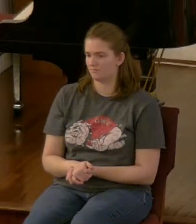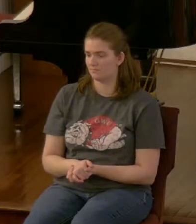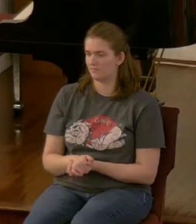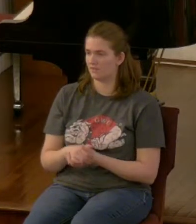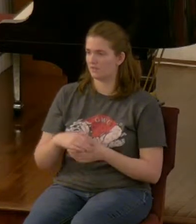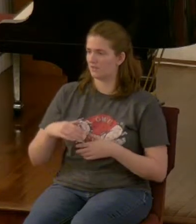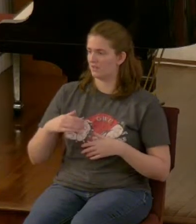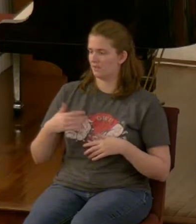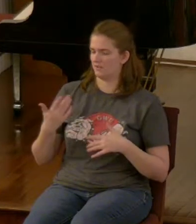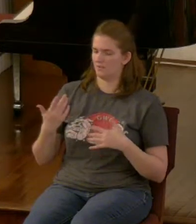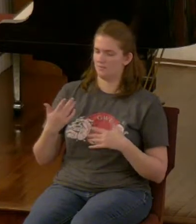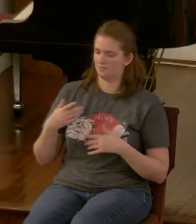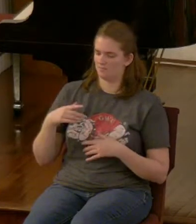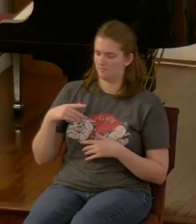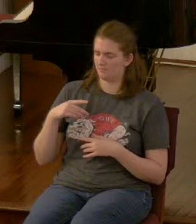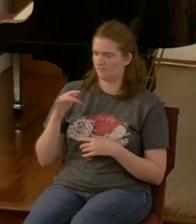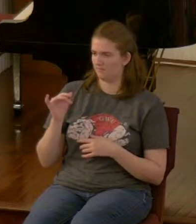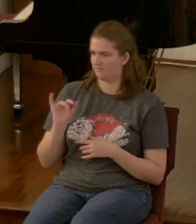persecute them